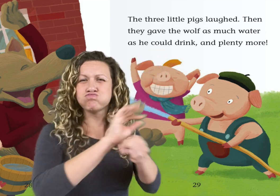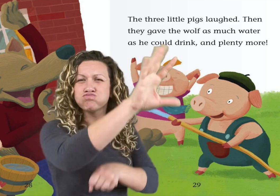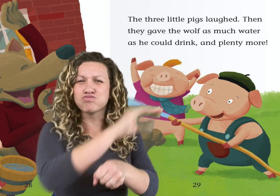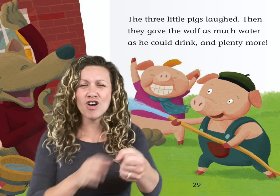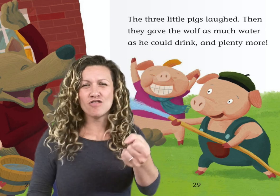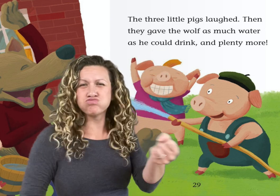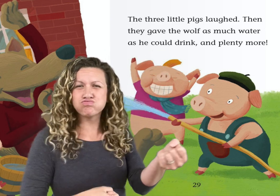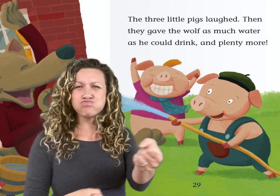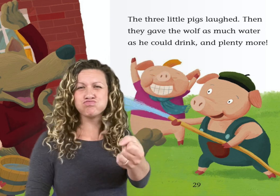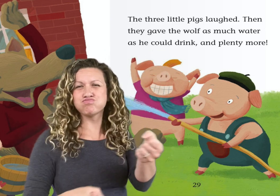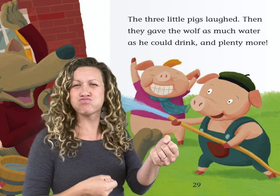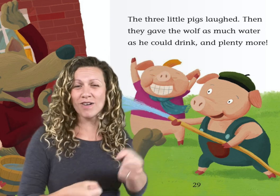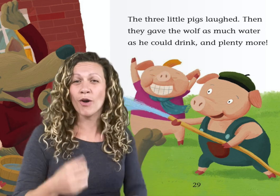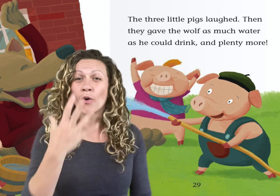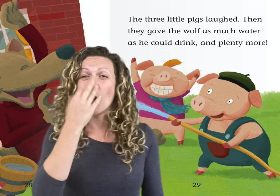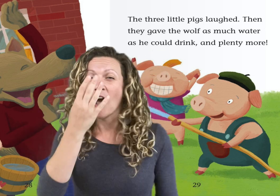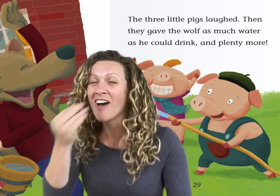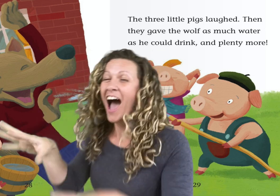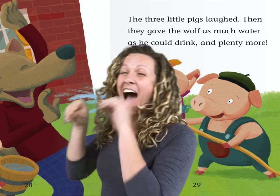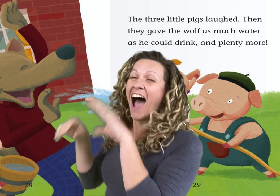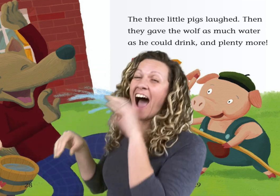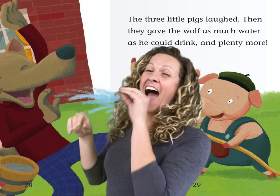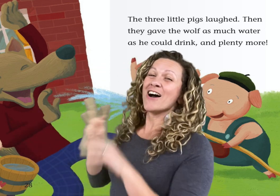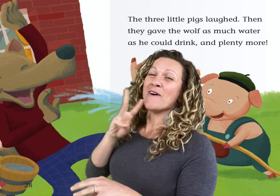water as he could drink, and plenty more.